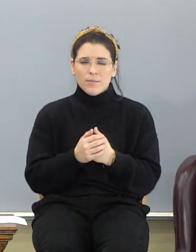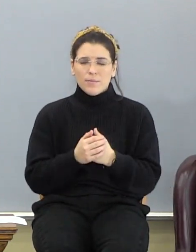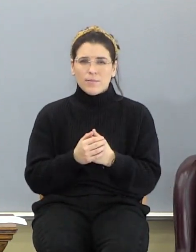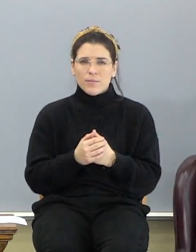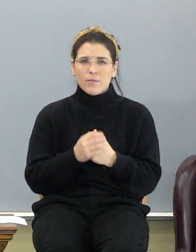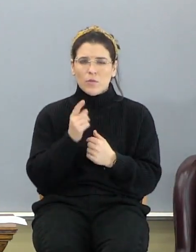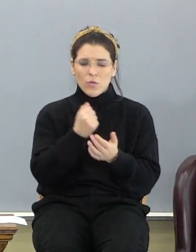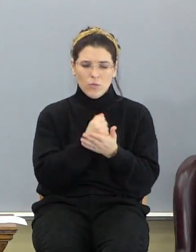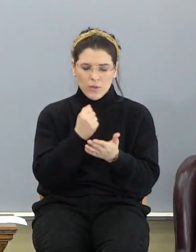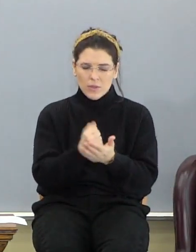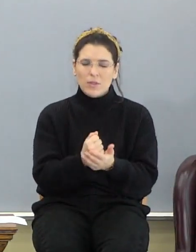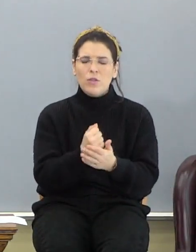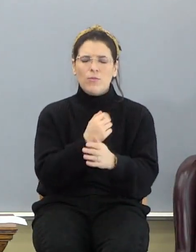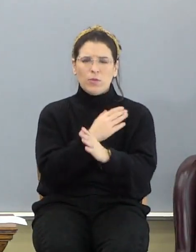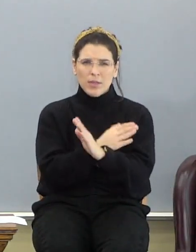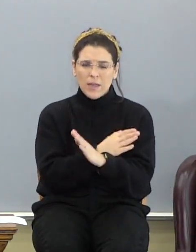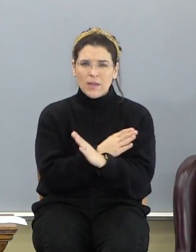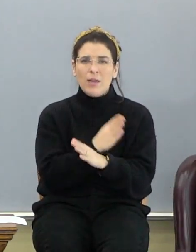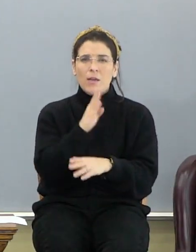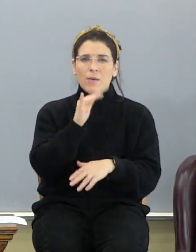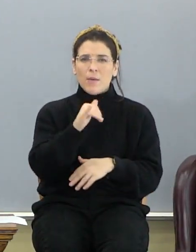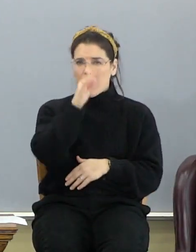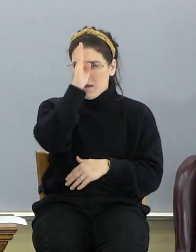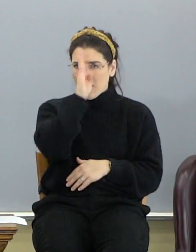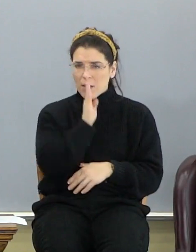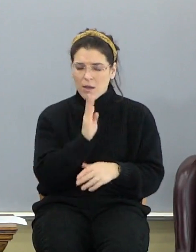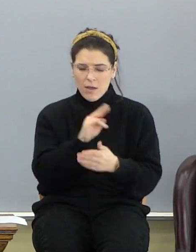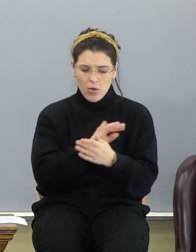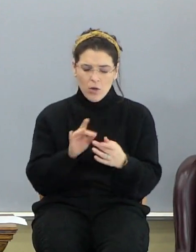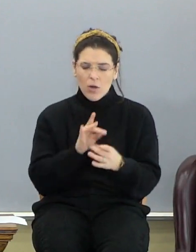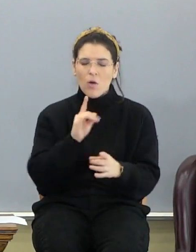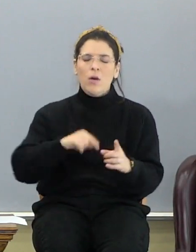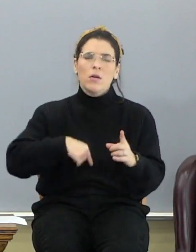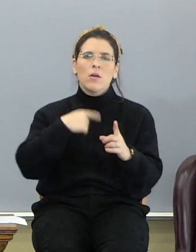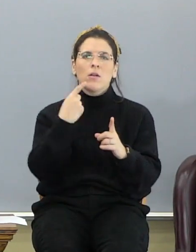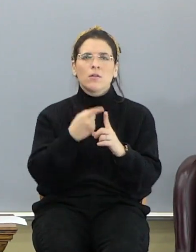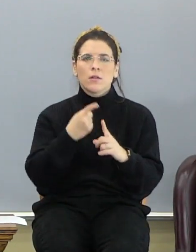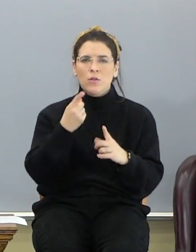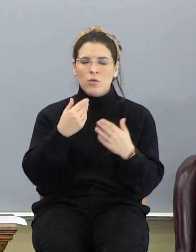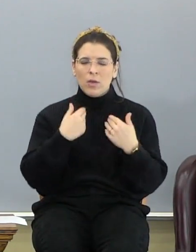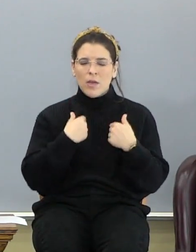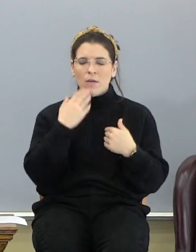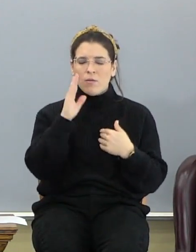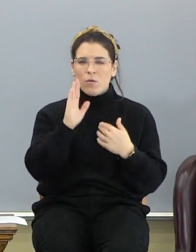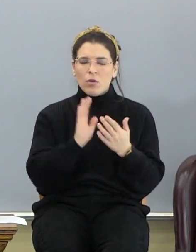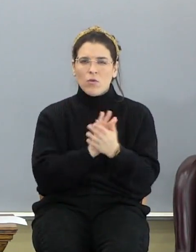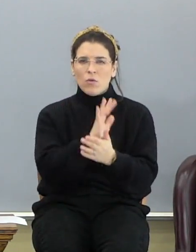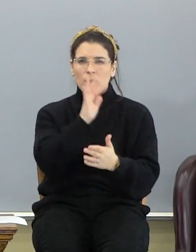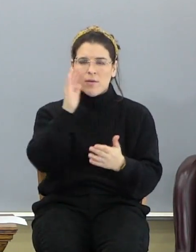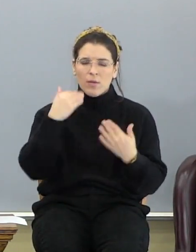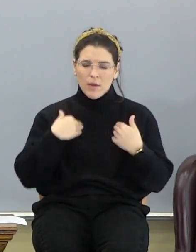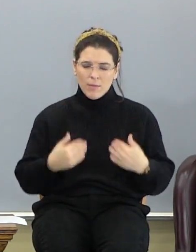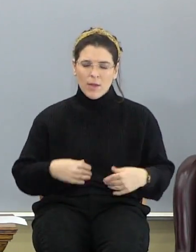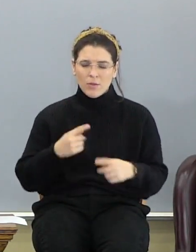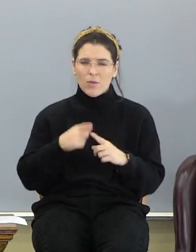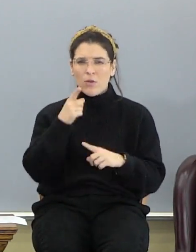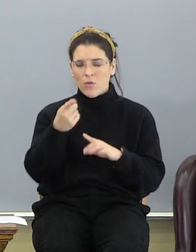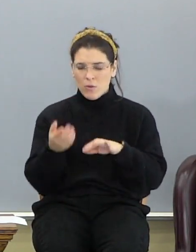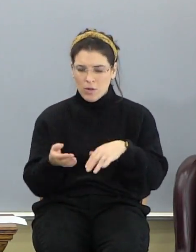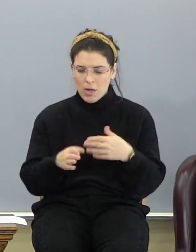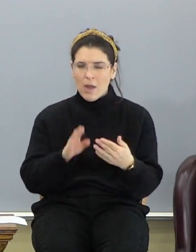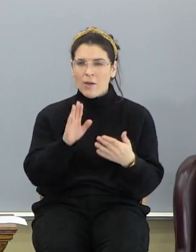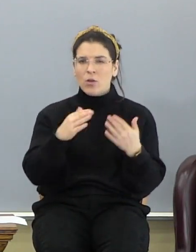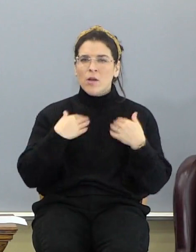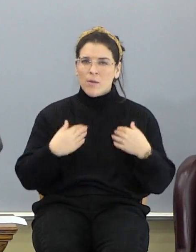So you are sealed, protected by God the Holy Ghost until you get your glorified body. So when you die, your body